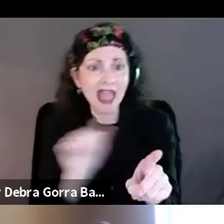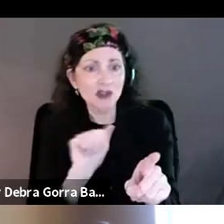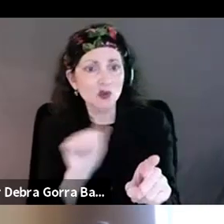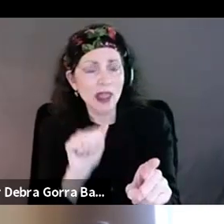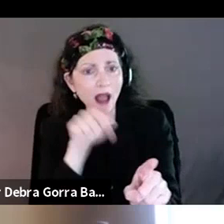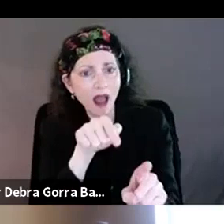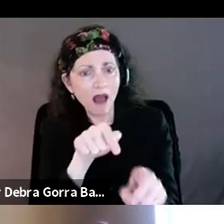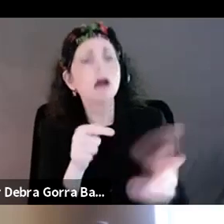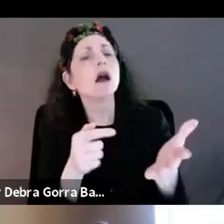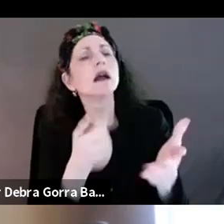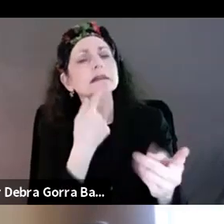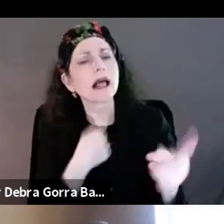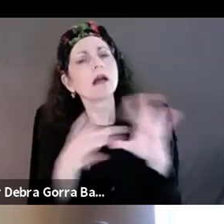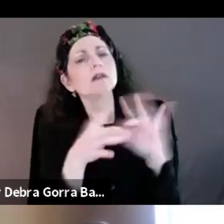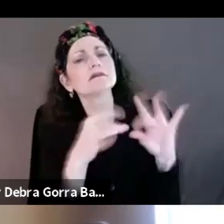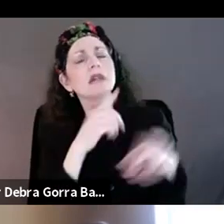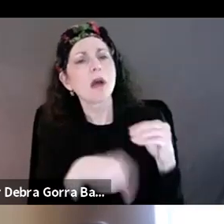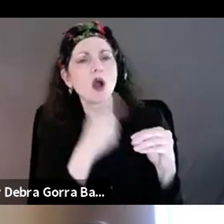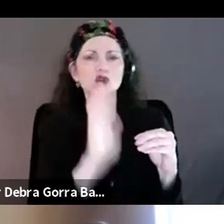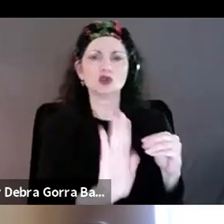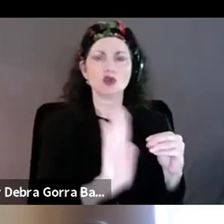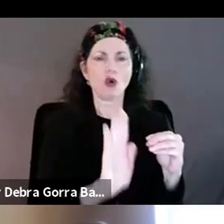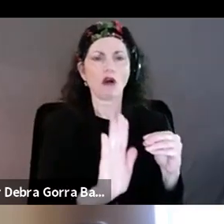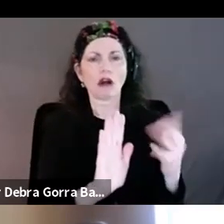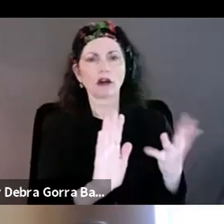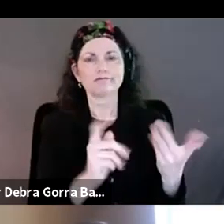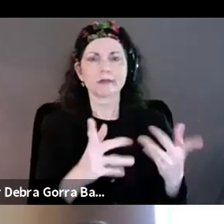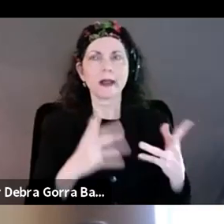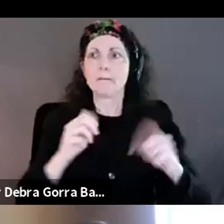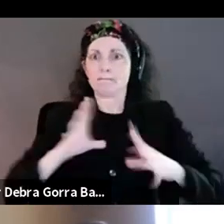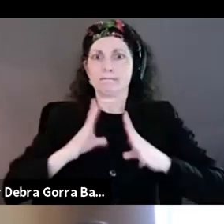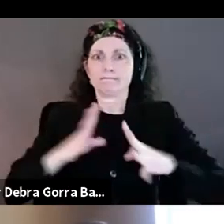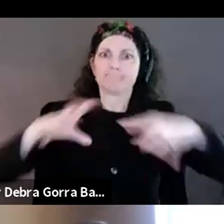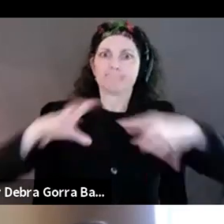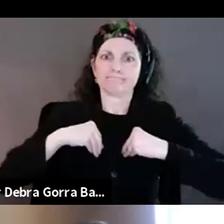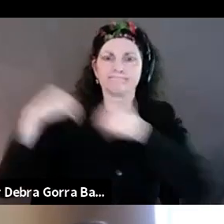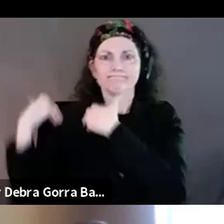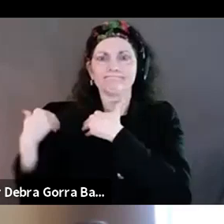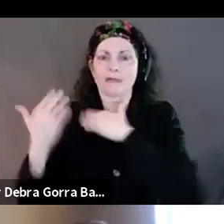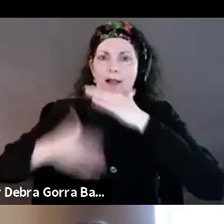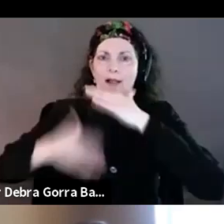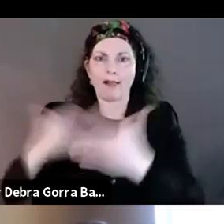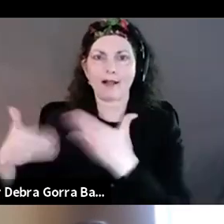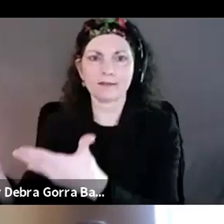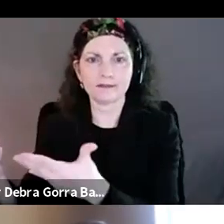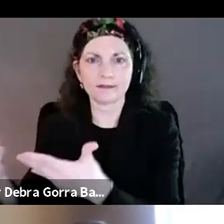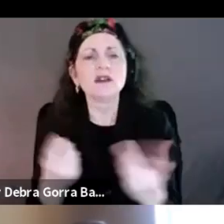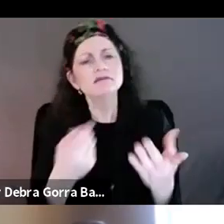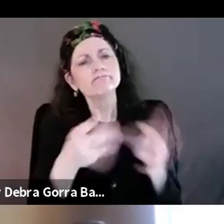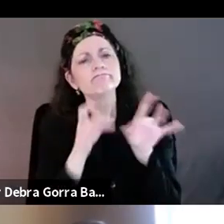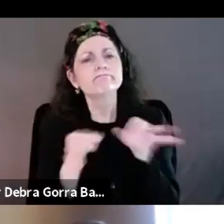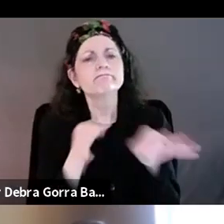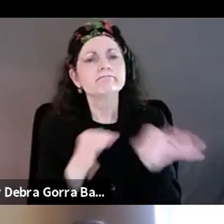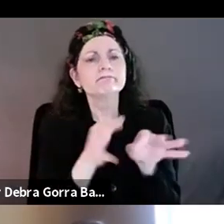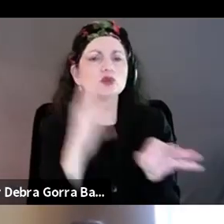campaign and running with it and, and what your experiences, how those experiences helped to